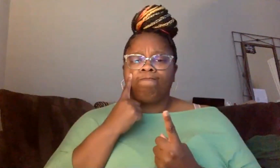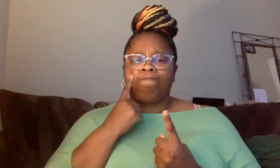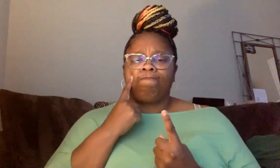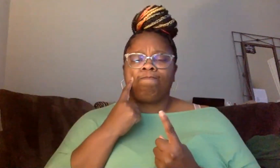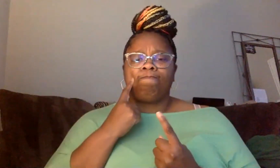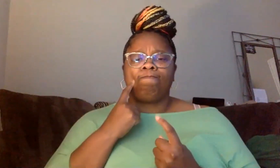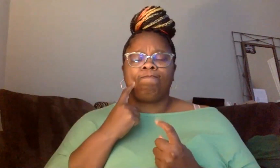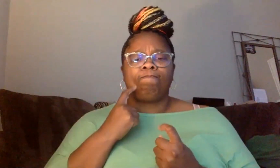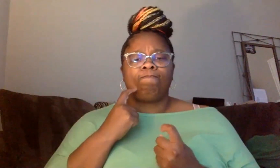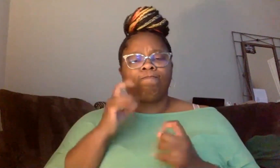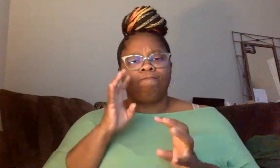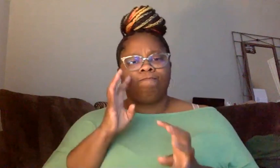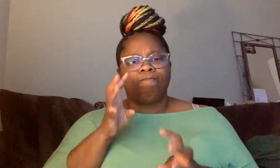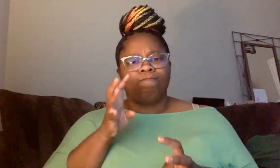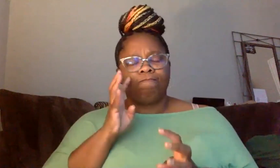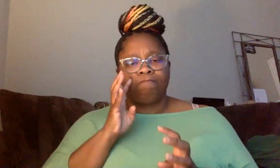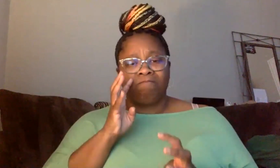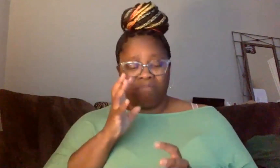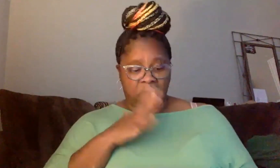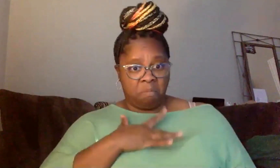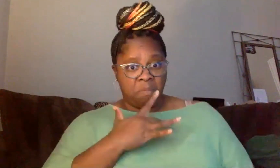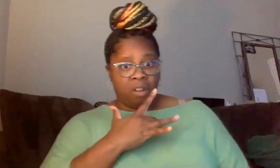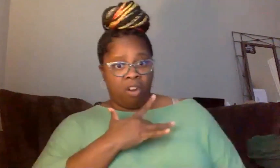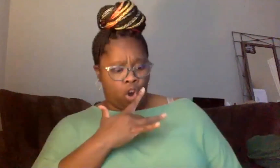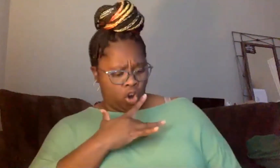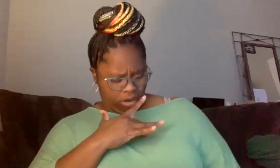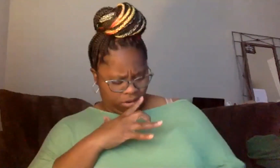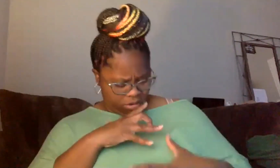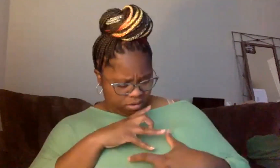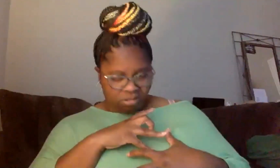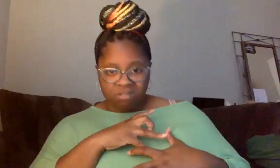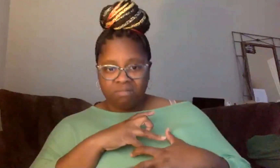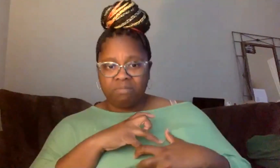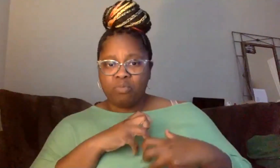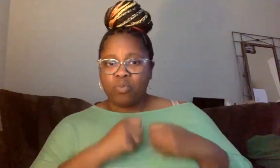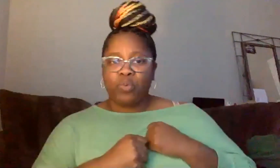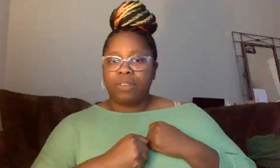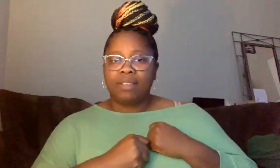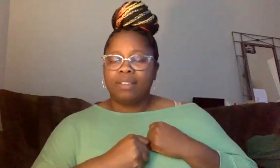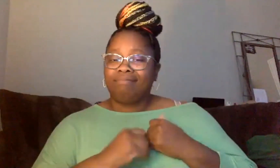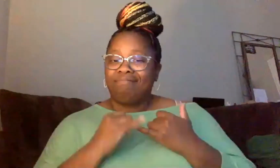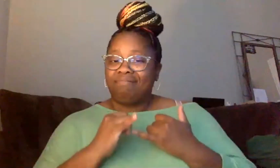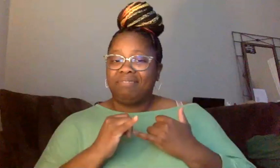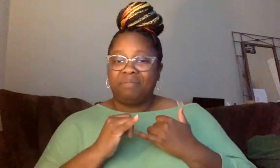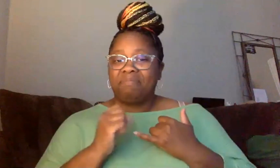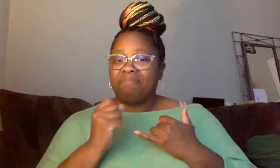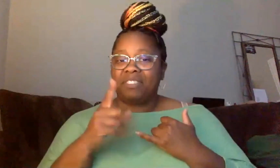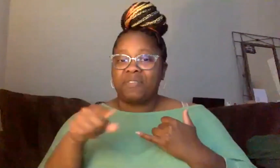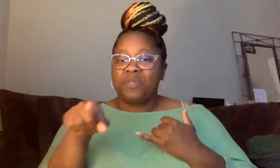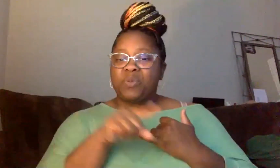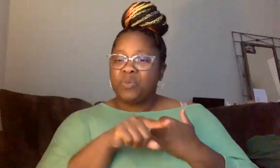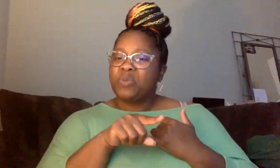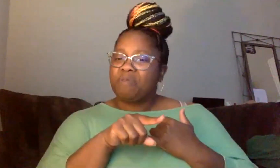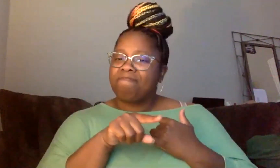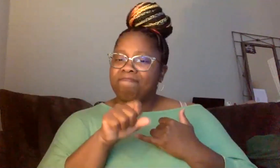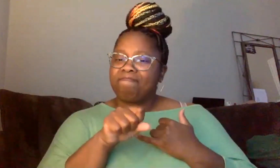many tears. My heart is broken, as I'm sure many of yours are. But I